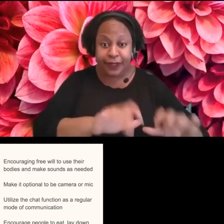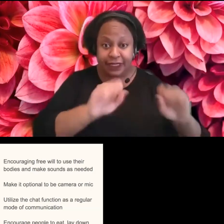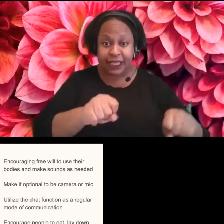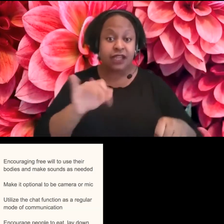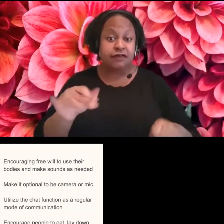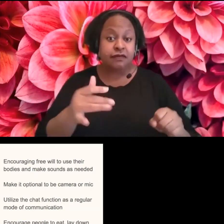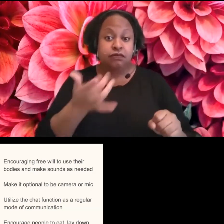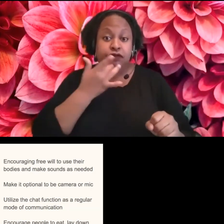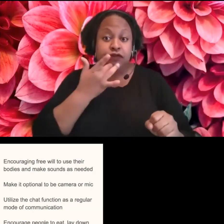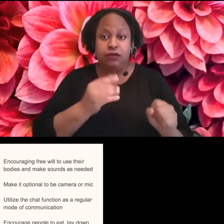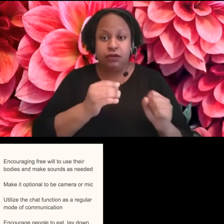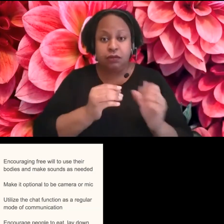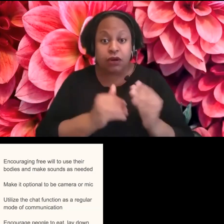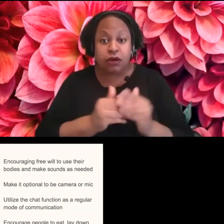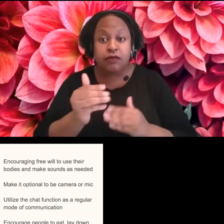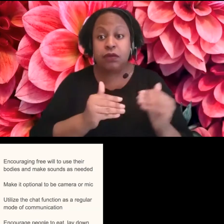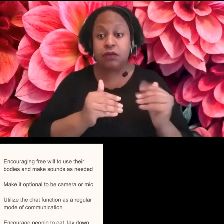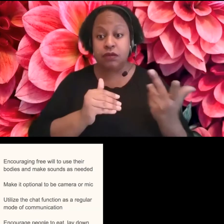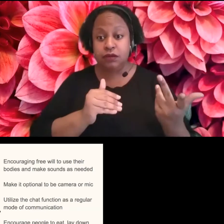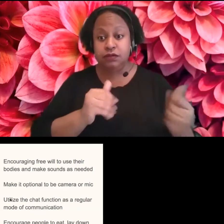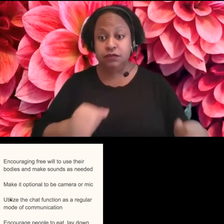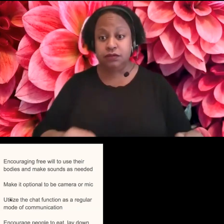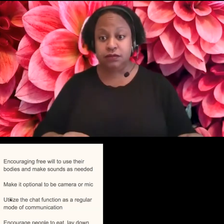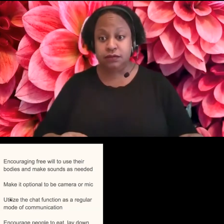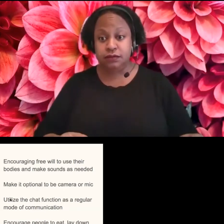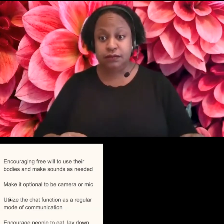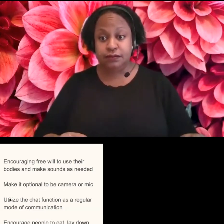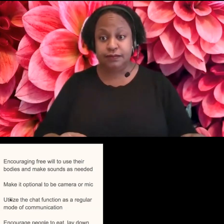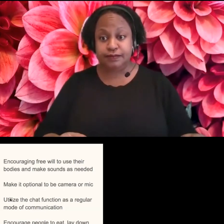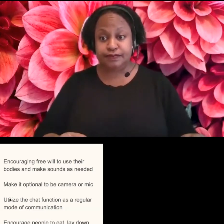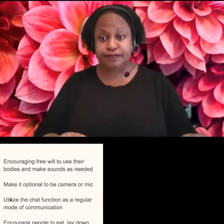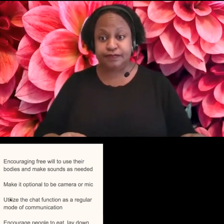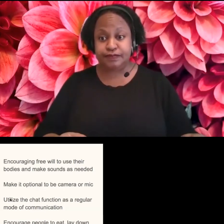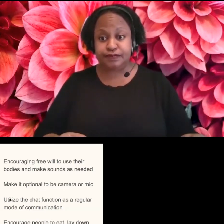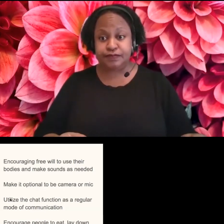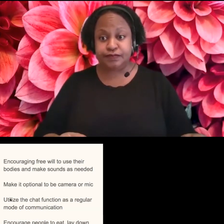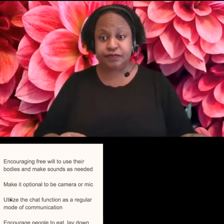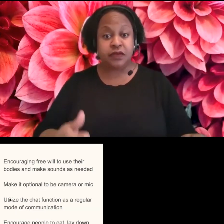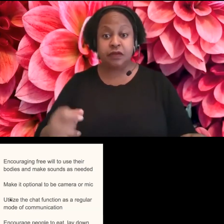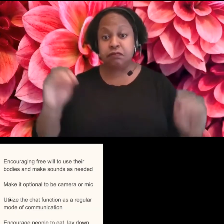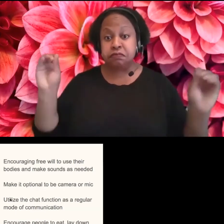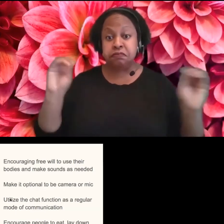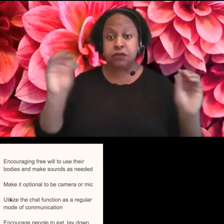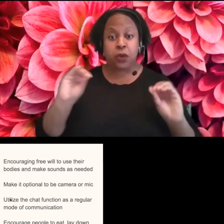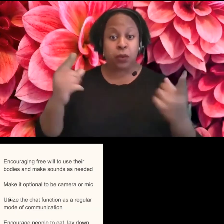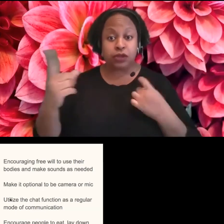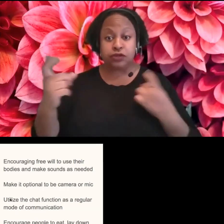comfortable. And it's also okay. Uh, if you don't have anything, I also,